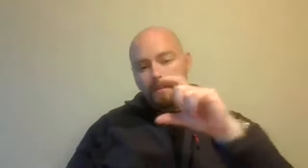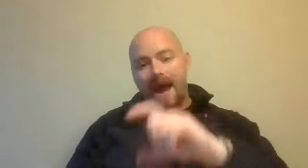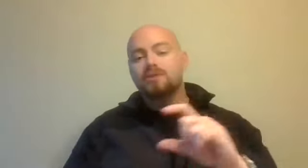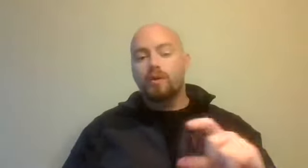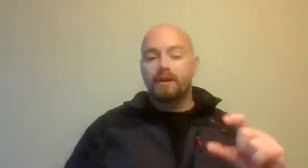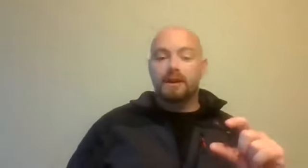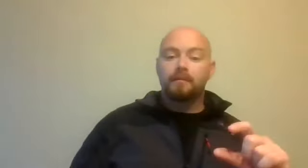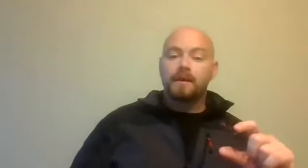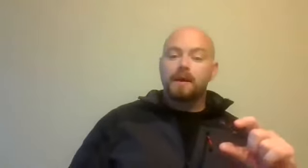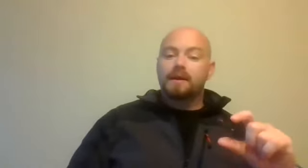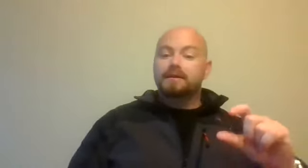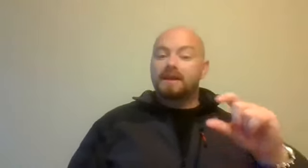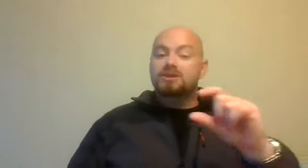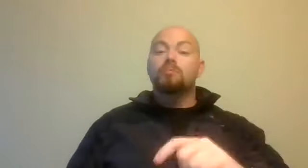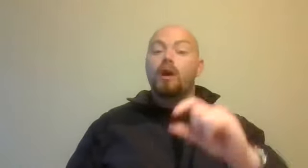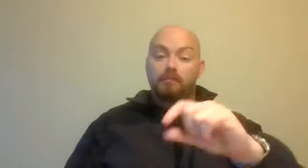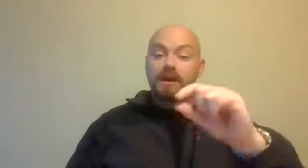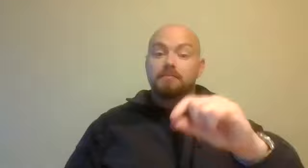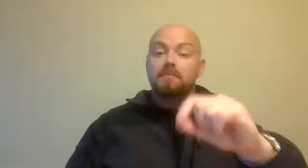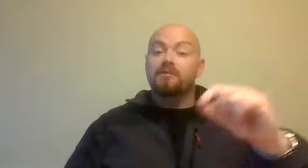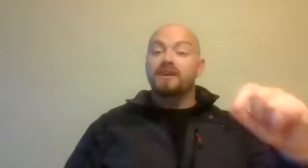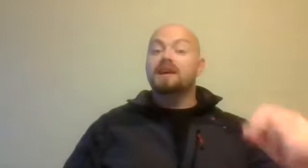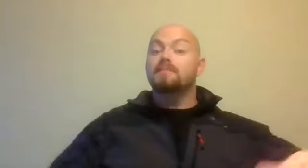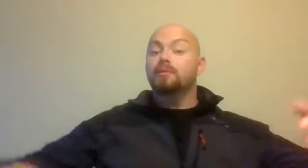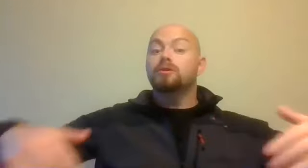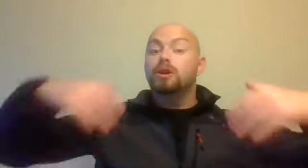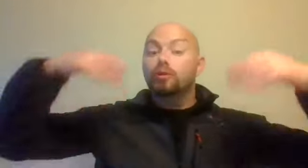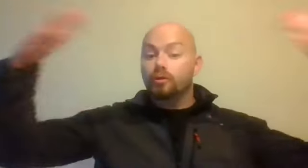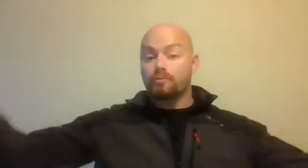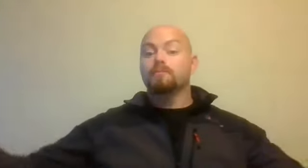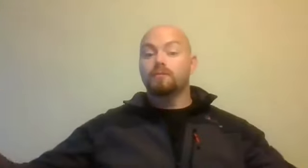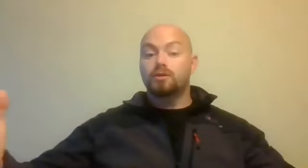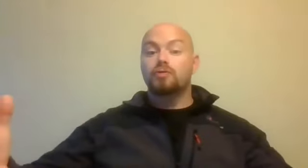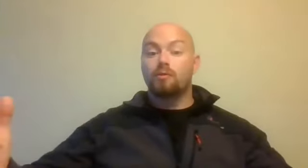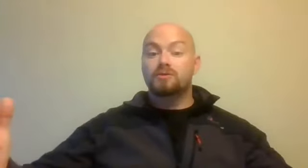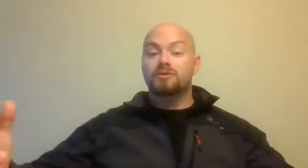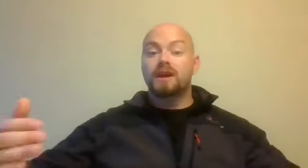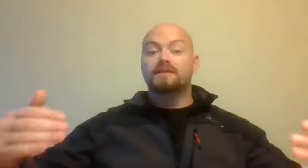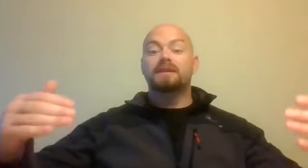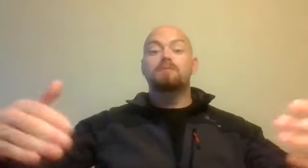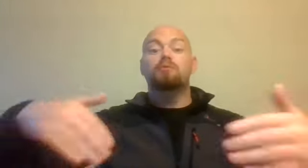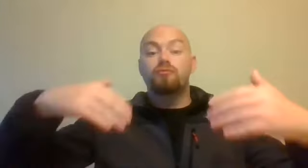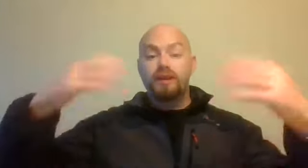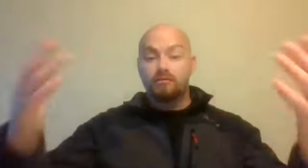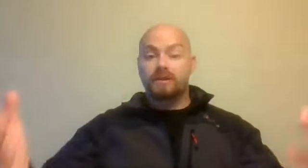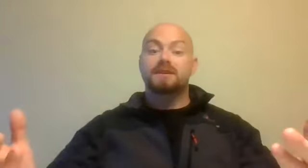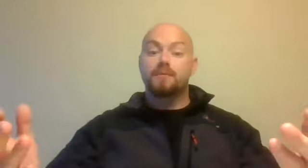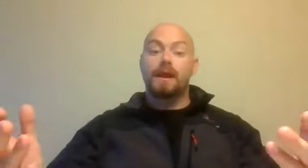the mask wearing now, that is somewhat making people forget about the other control measures, that they're real risk as well,